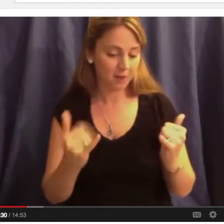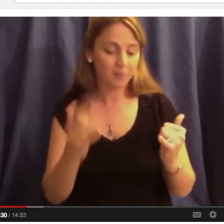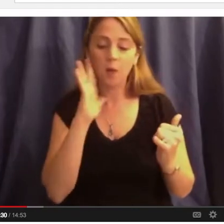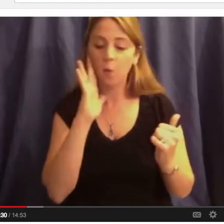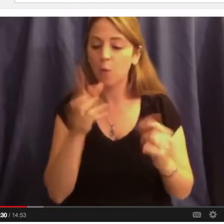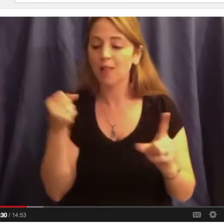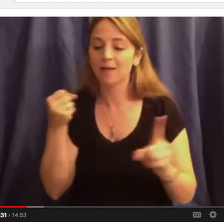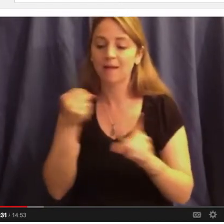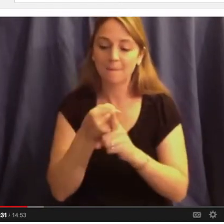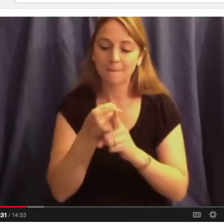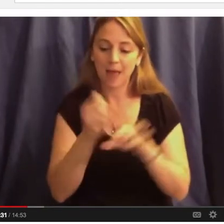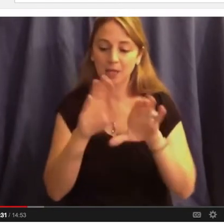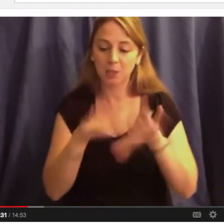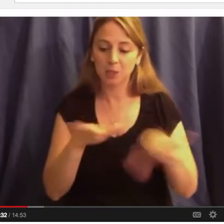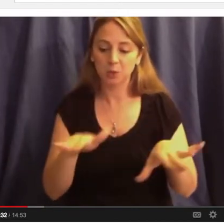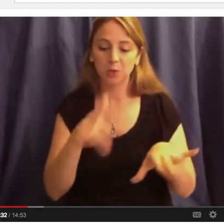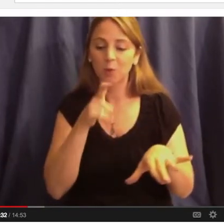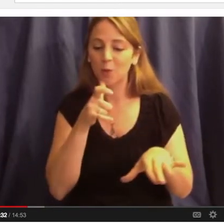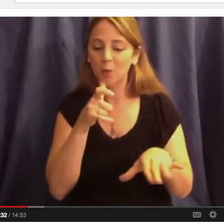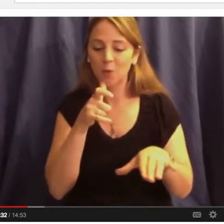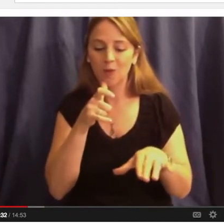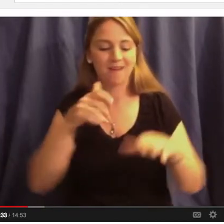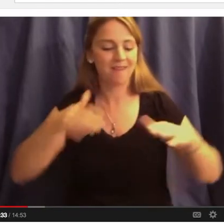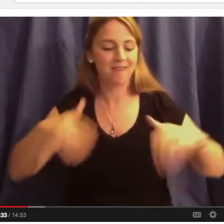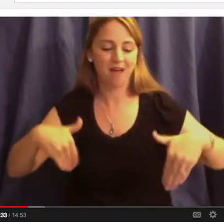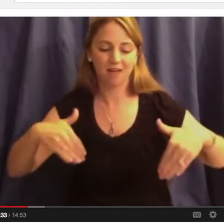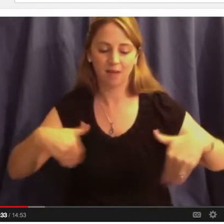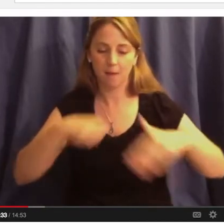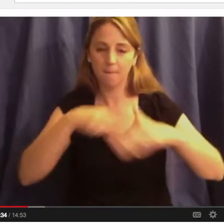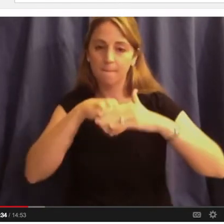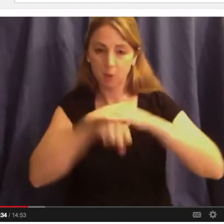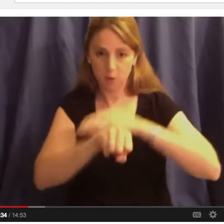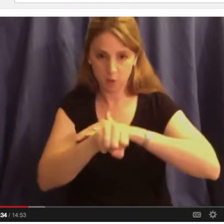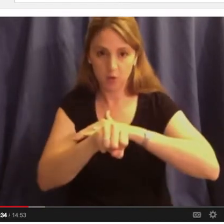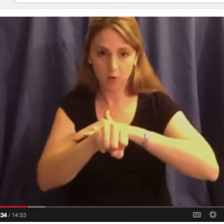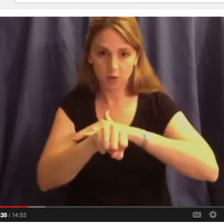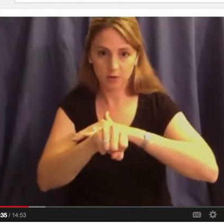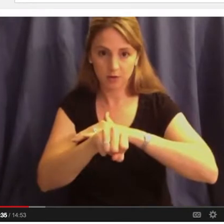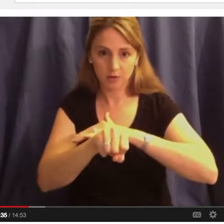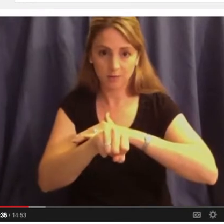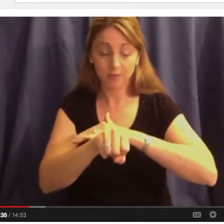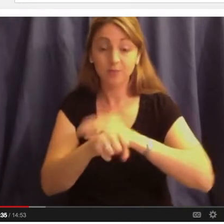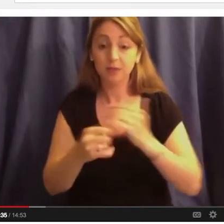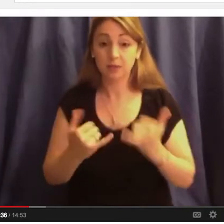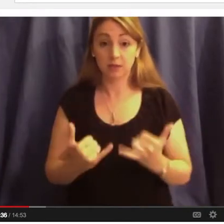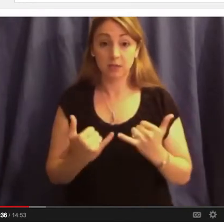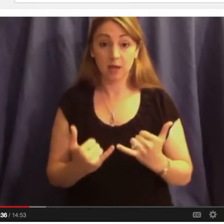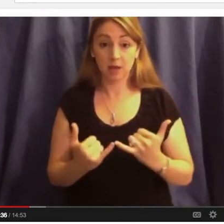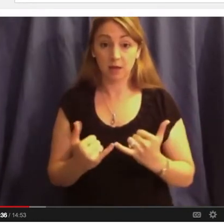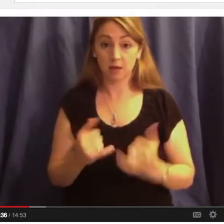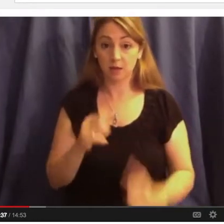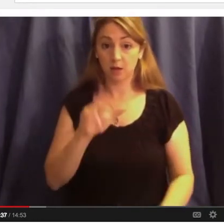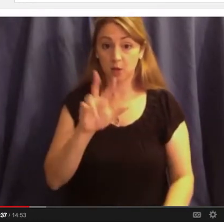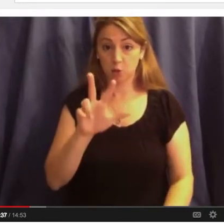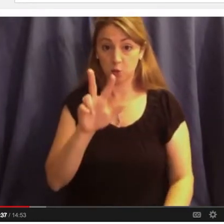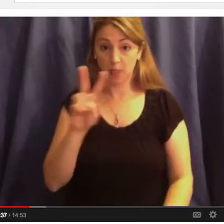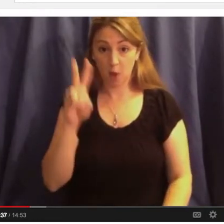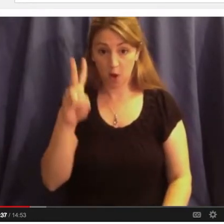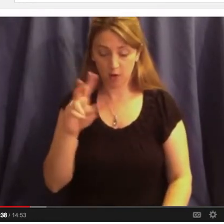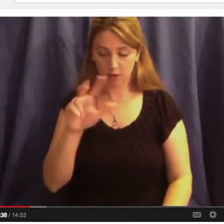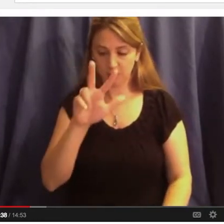children who have not been born. I recently realized that two-thirds of Americans today